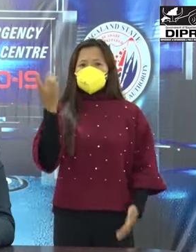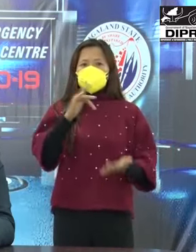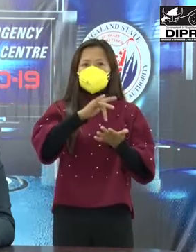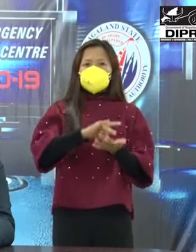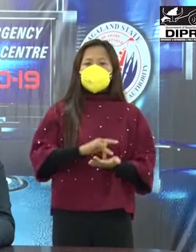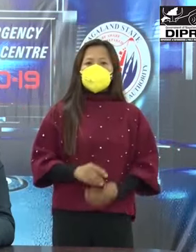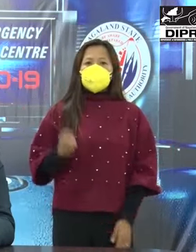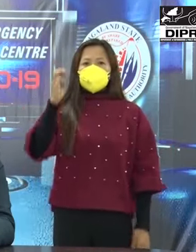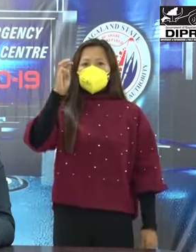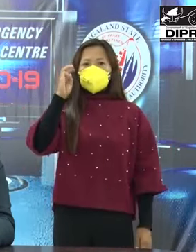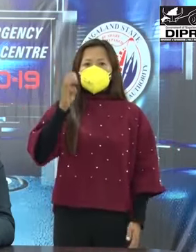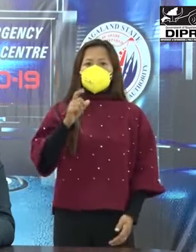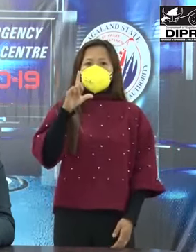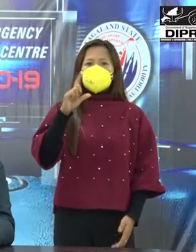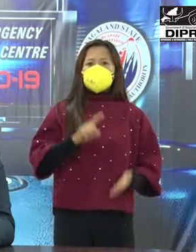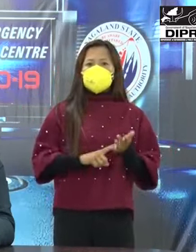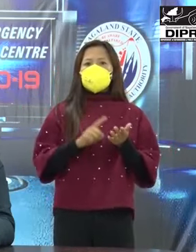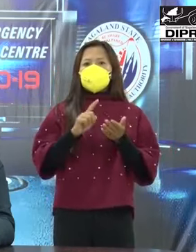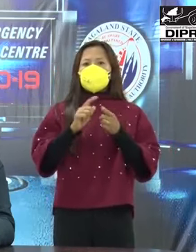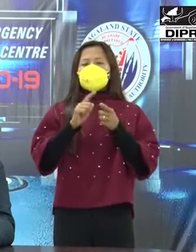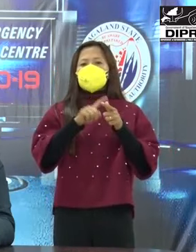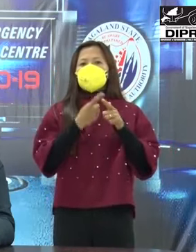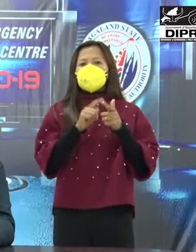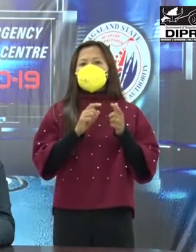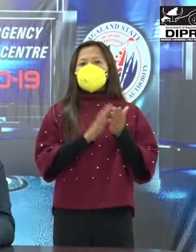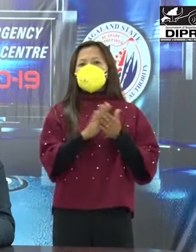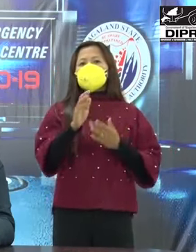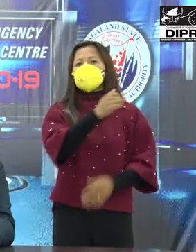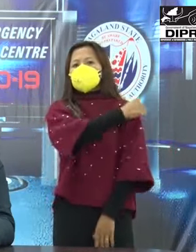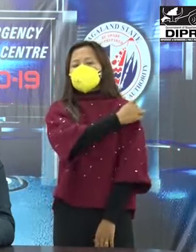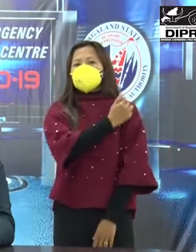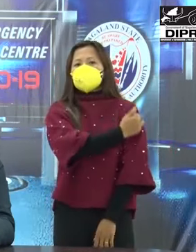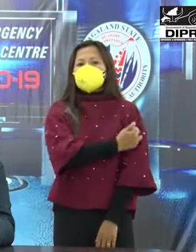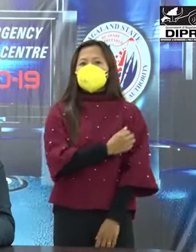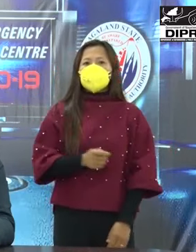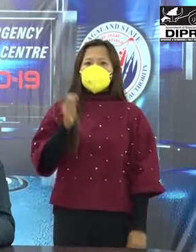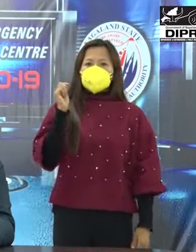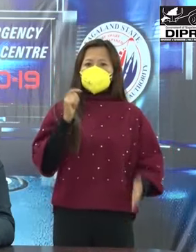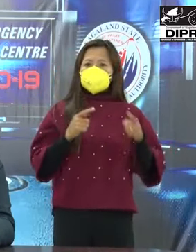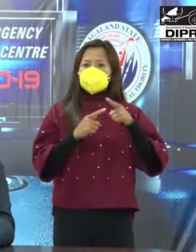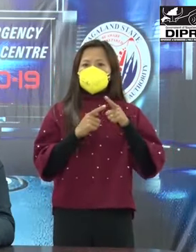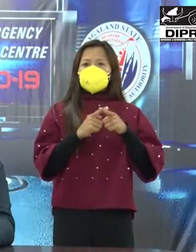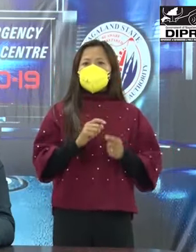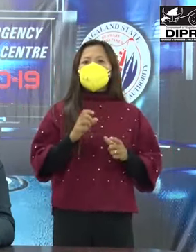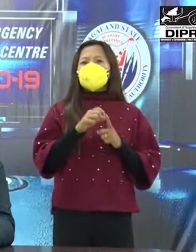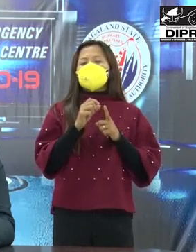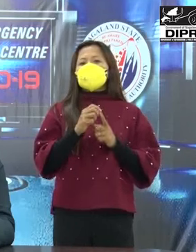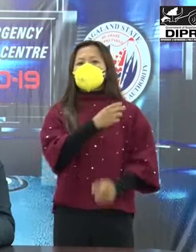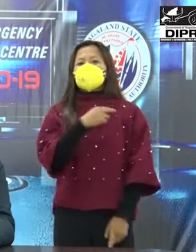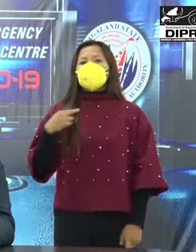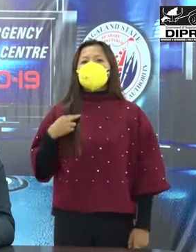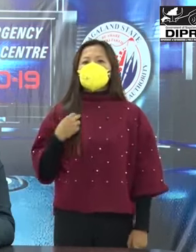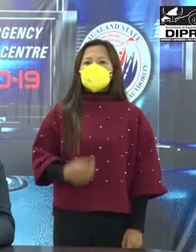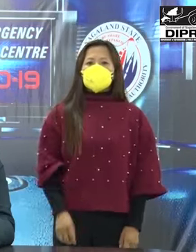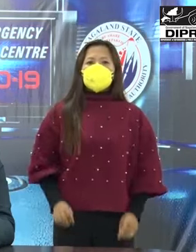in Ninching Government High School for delivering health care by the department. In the rest of the